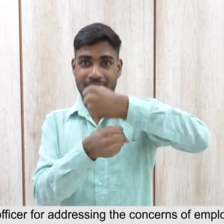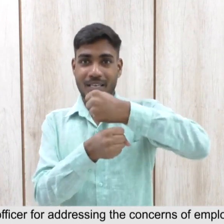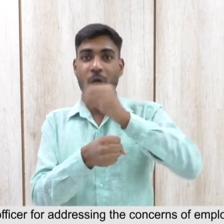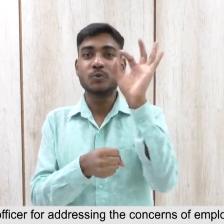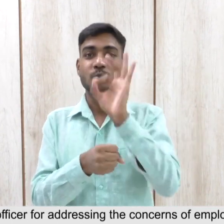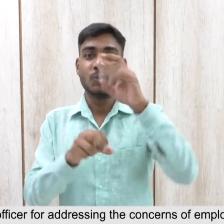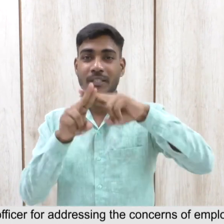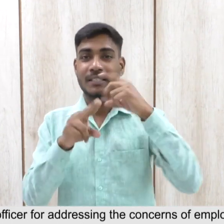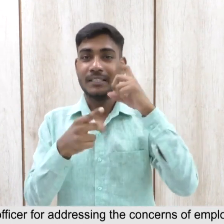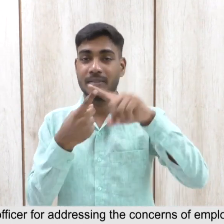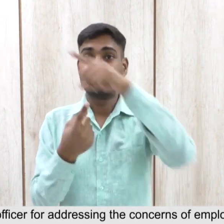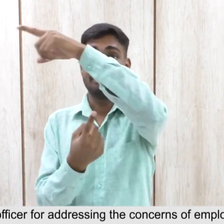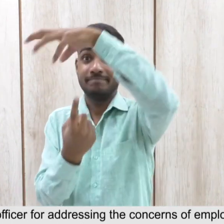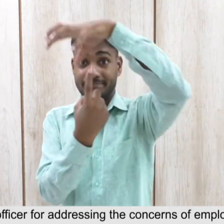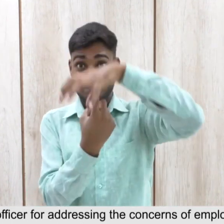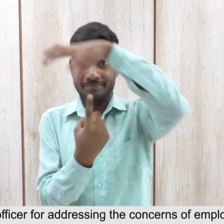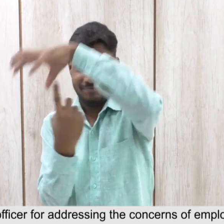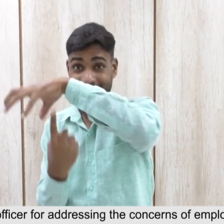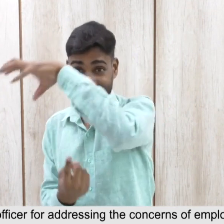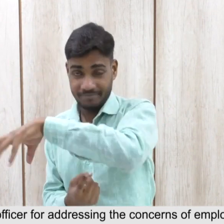employees with disability